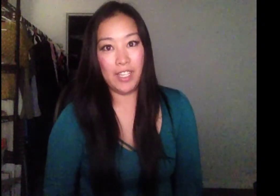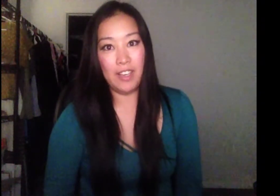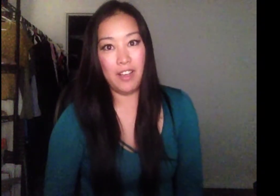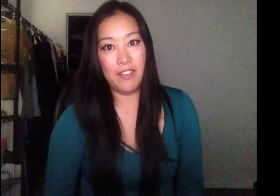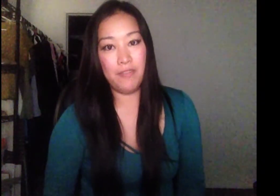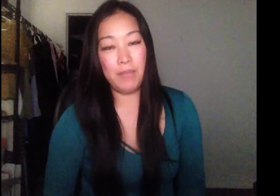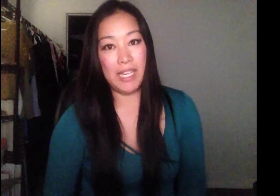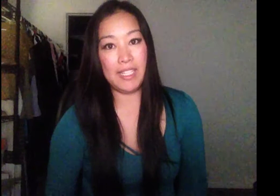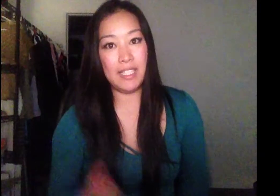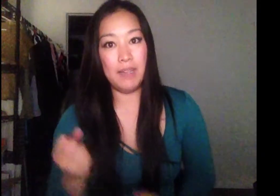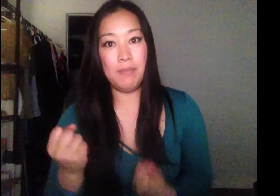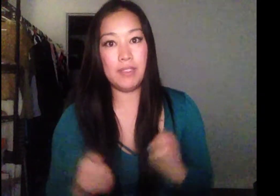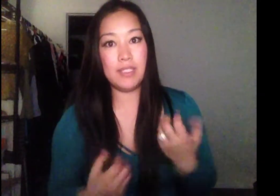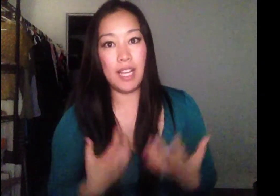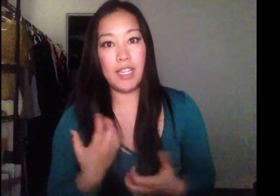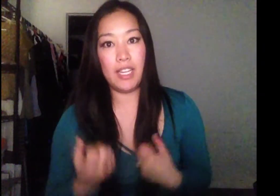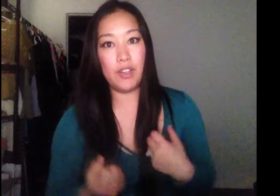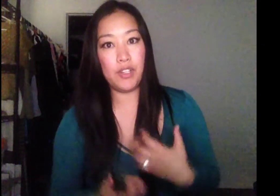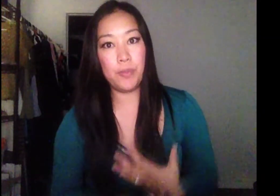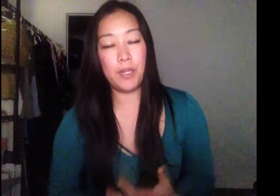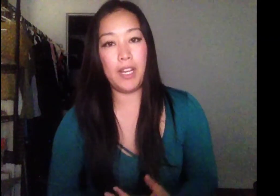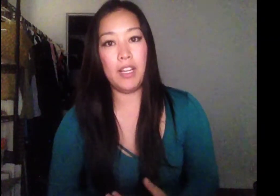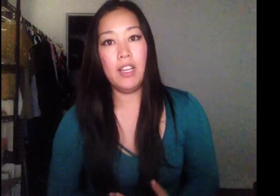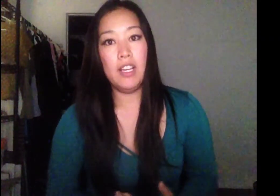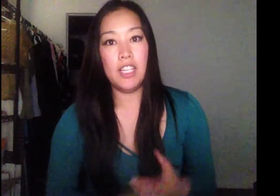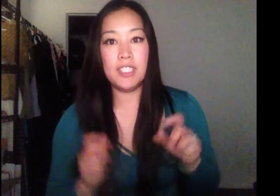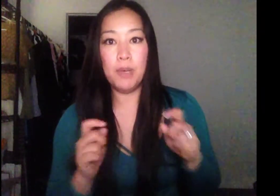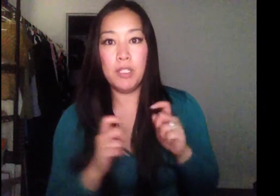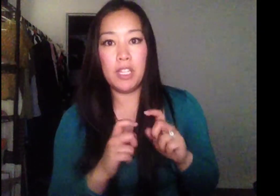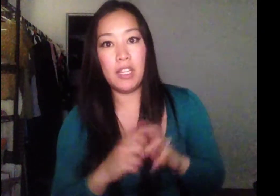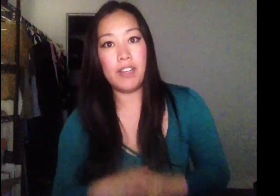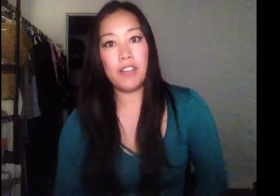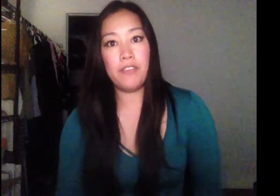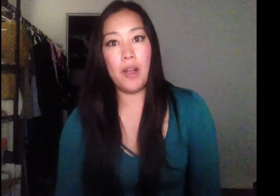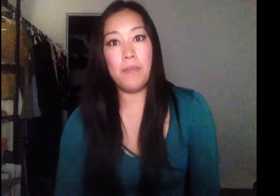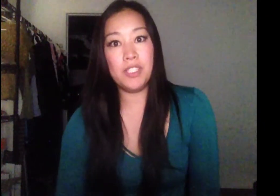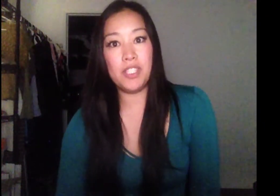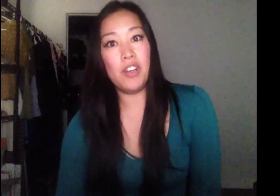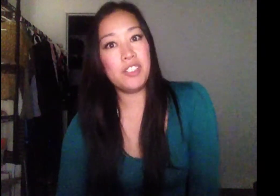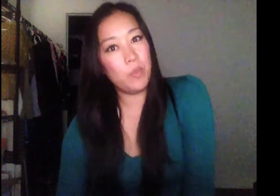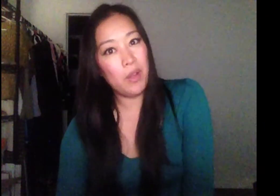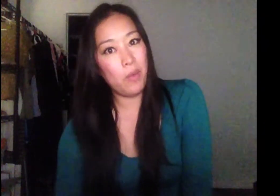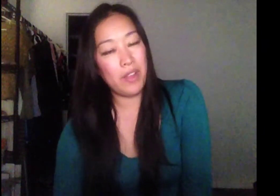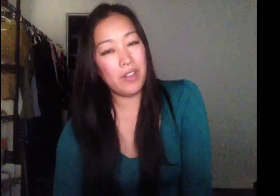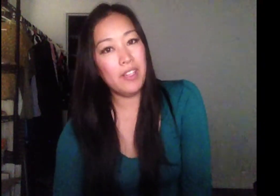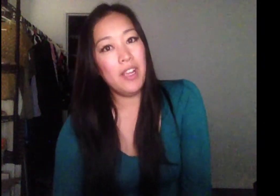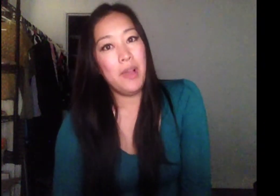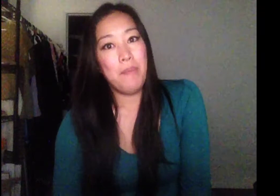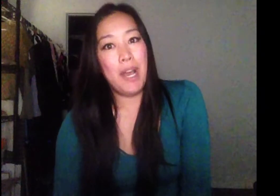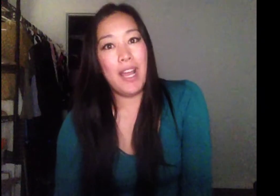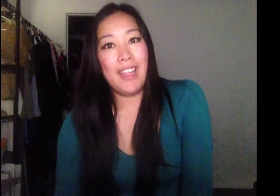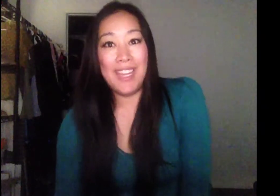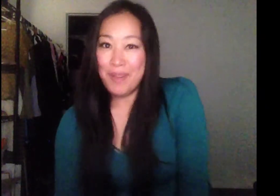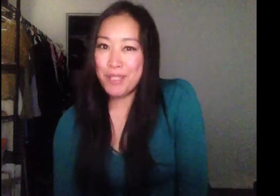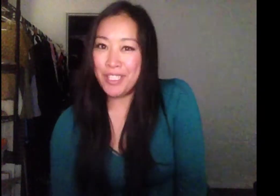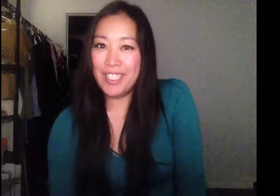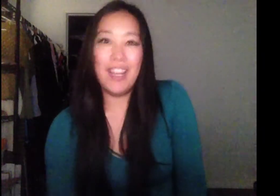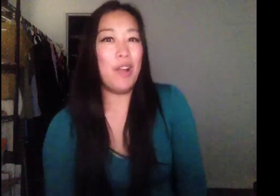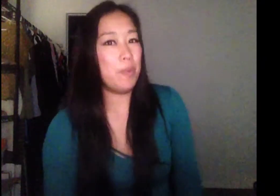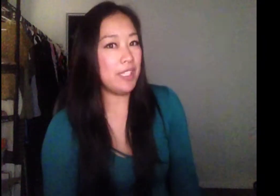of me signing, interpreting a small little lyric from the song Sweater Weather by The Neighborhood. I hope you guys